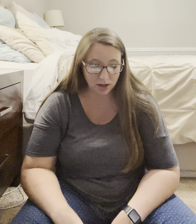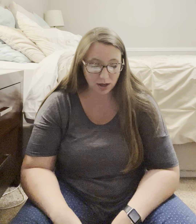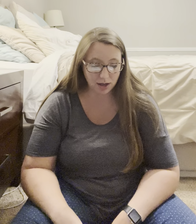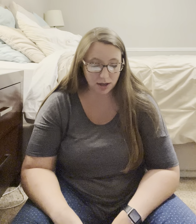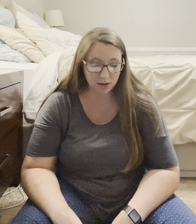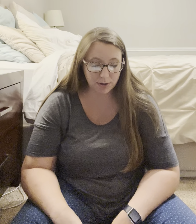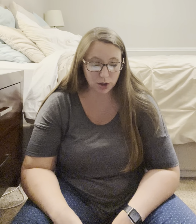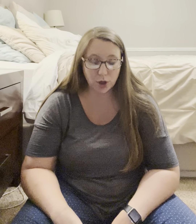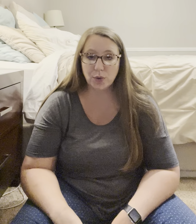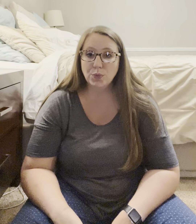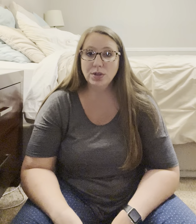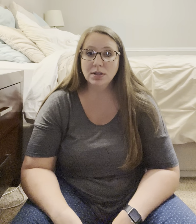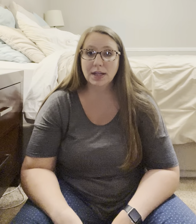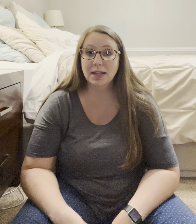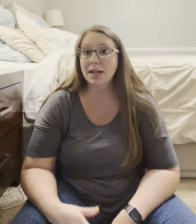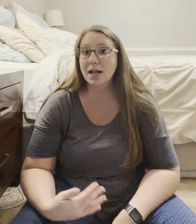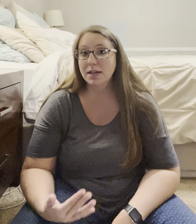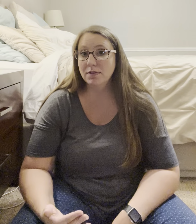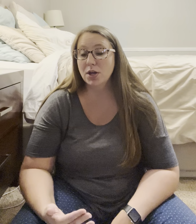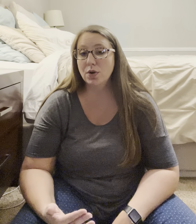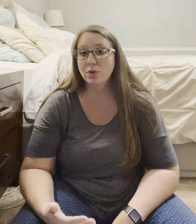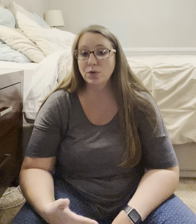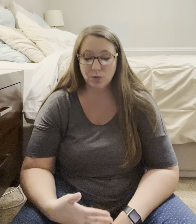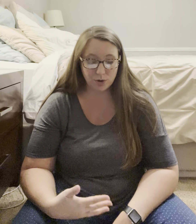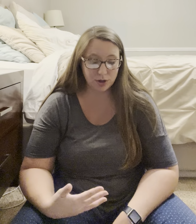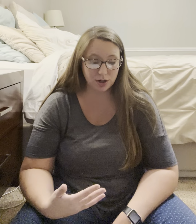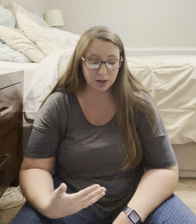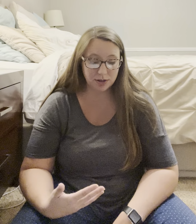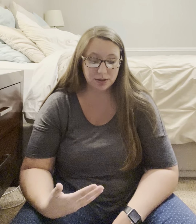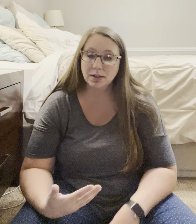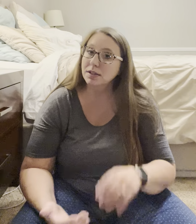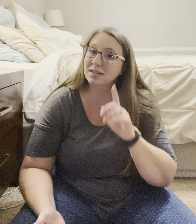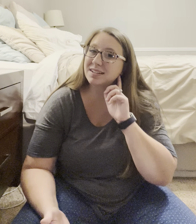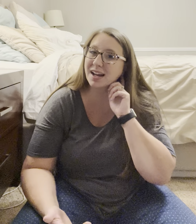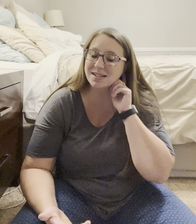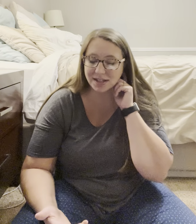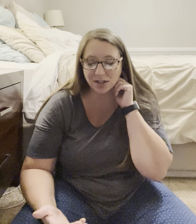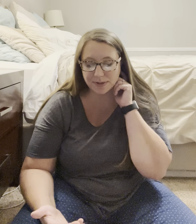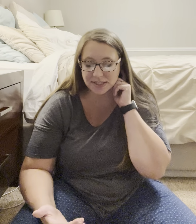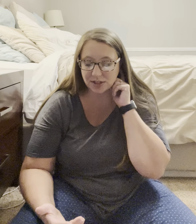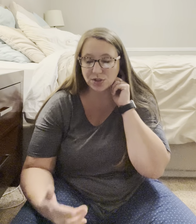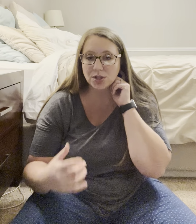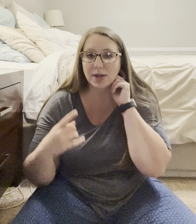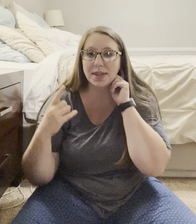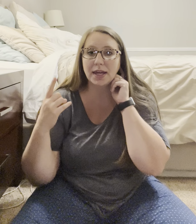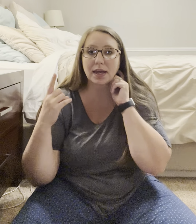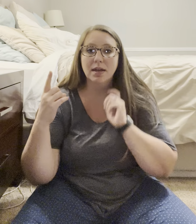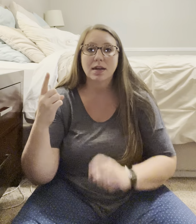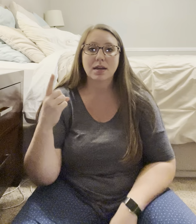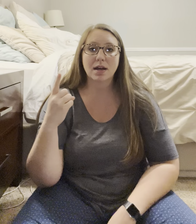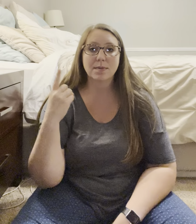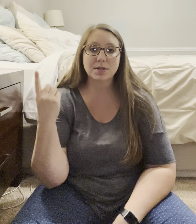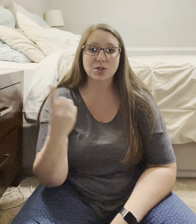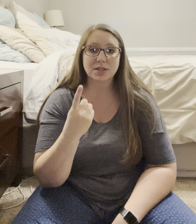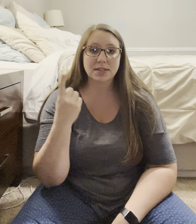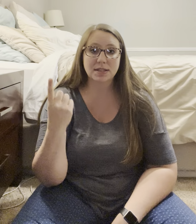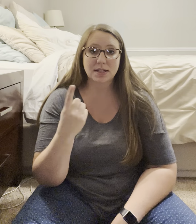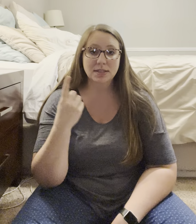Um, alone. Like, I live alone or kind of, it could be single too, I think. Um, it's just this